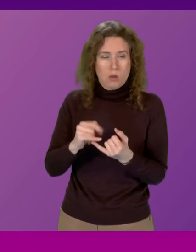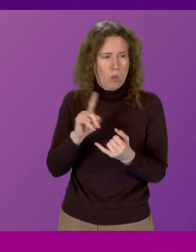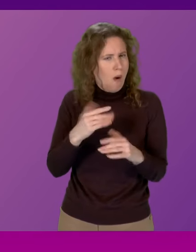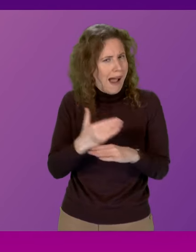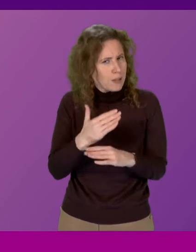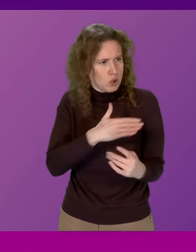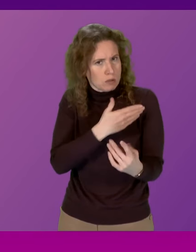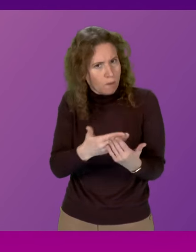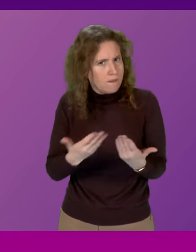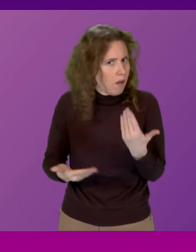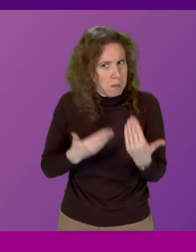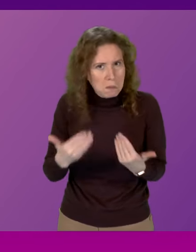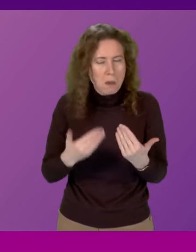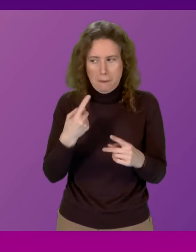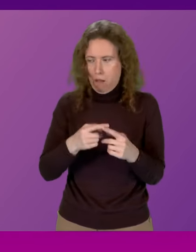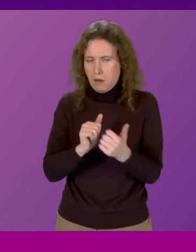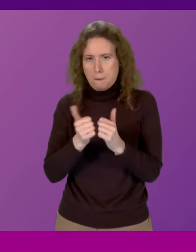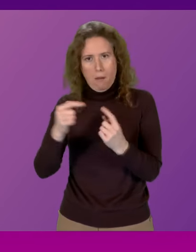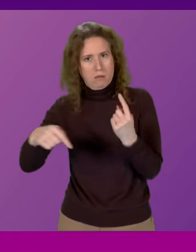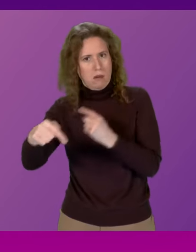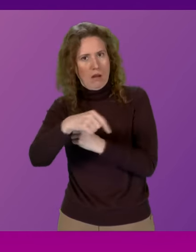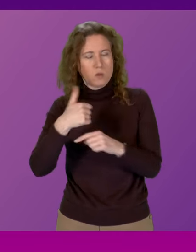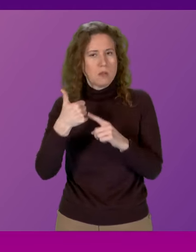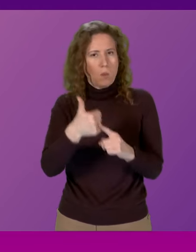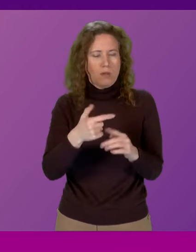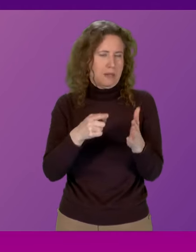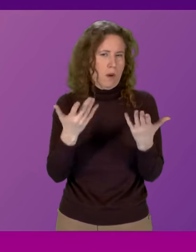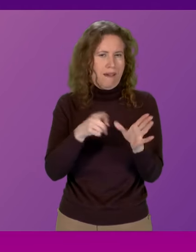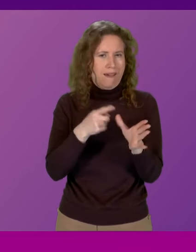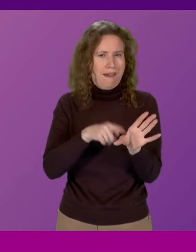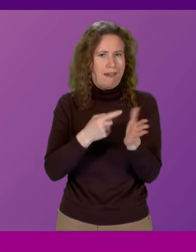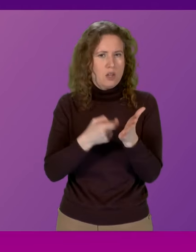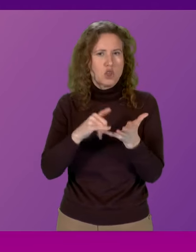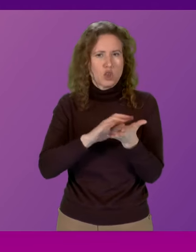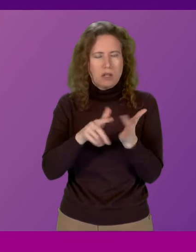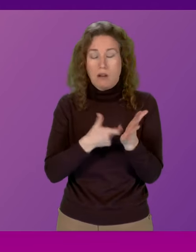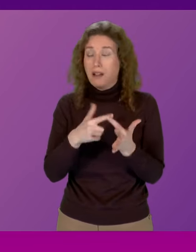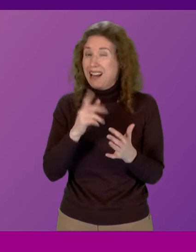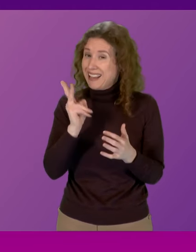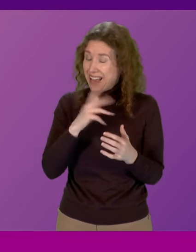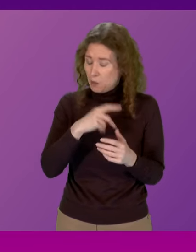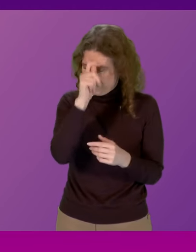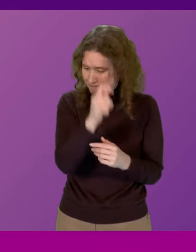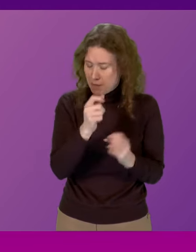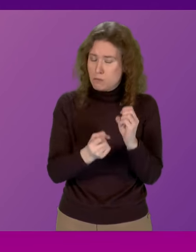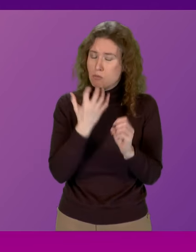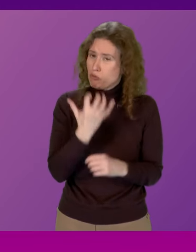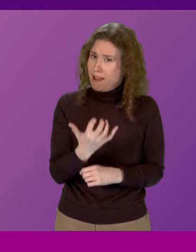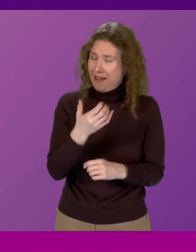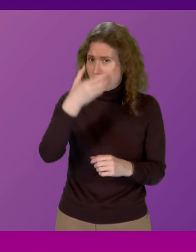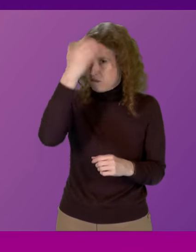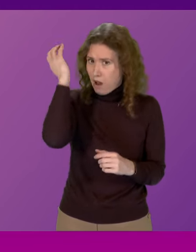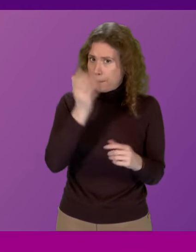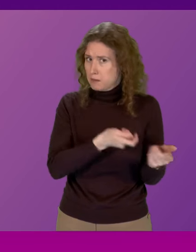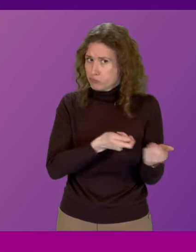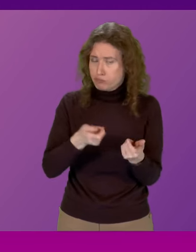that we have taken alongside our partners in Ayrshire I want to commend once again our brave firefighters and Scottish Fire and Rescue